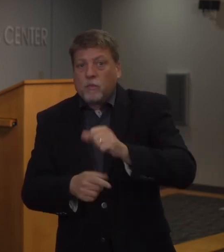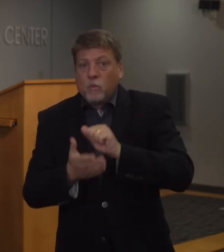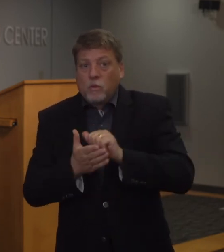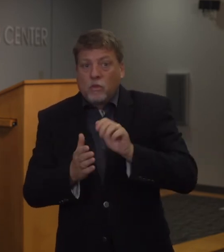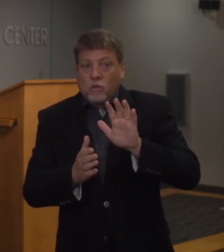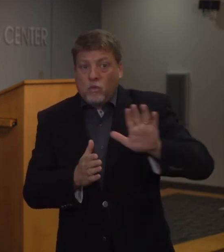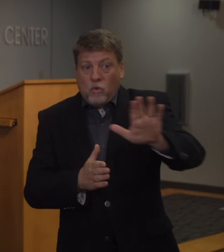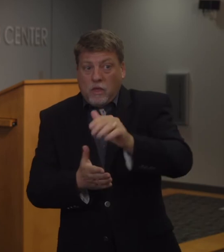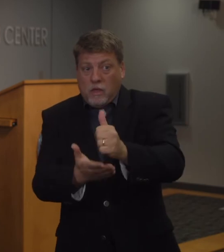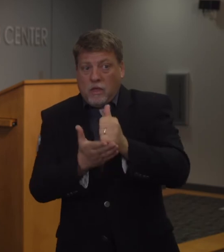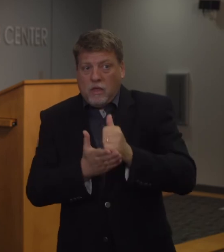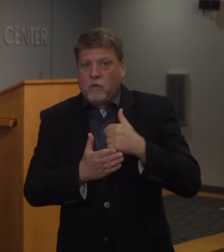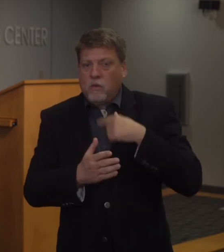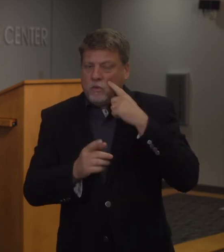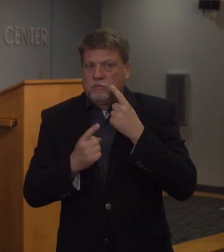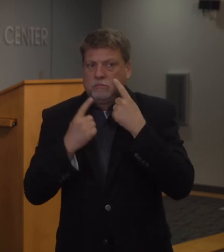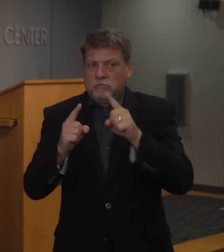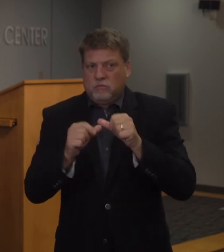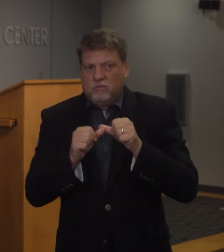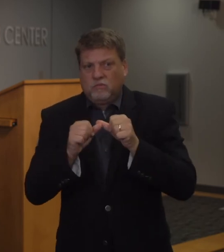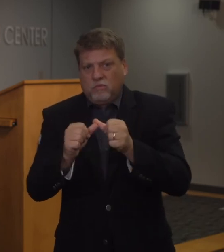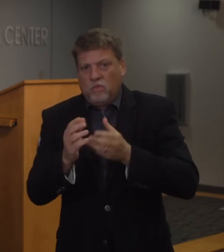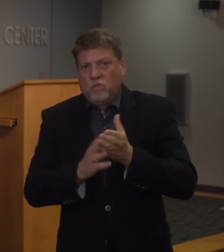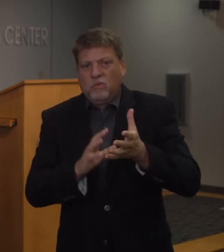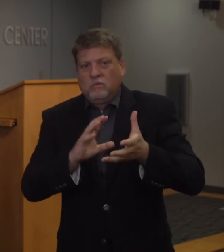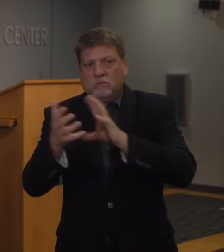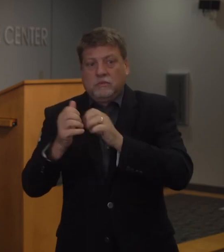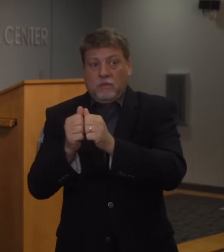all get through this pandemic together. Thank you.